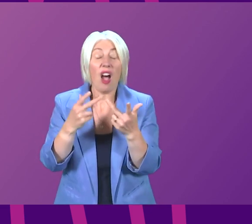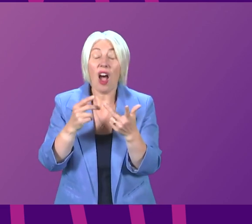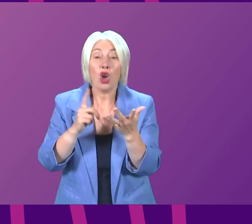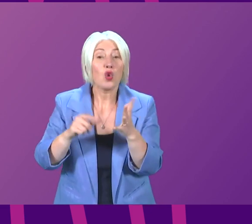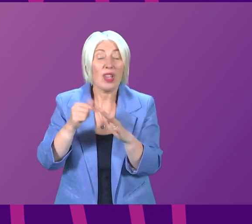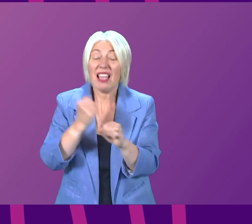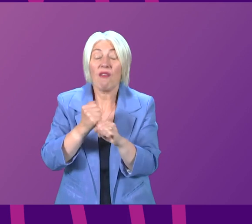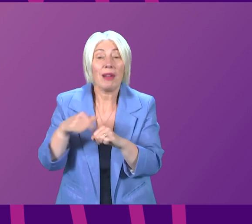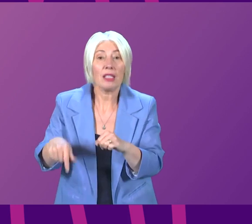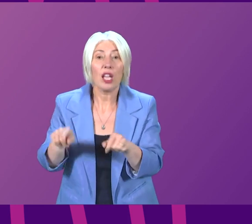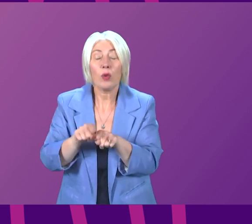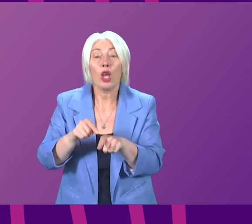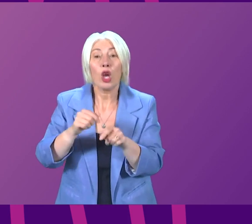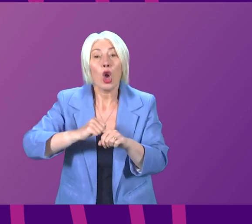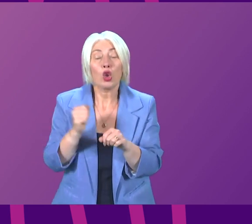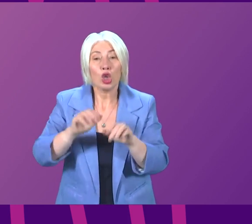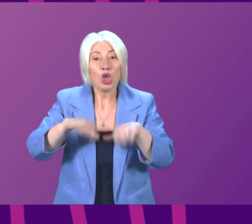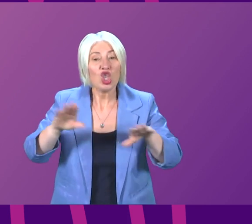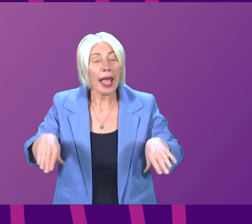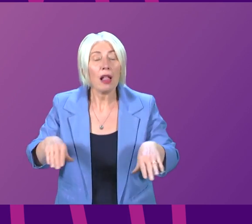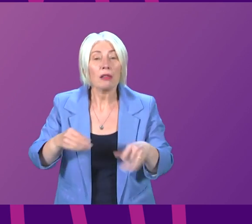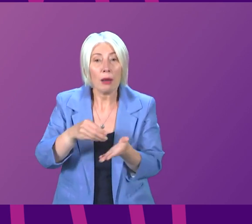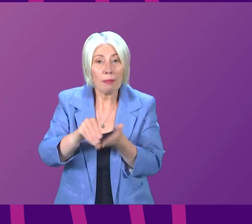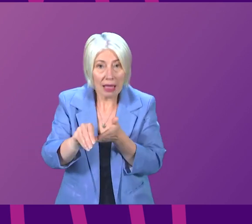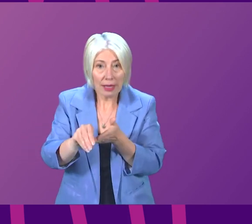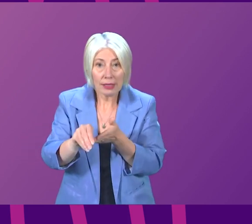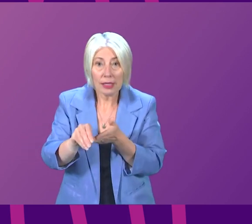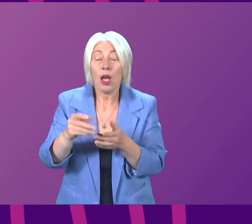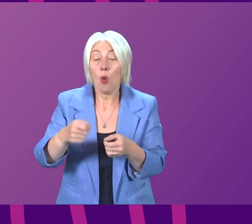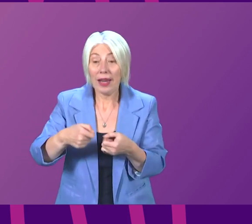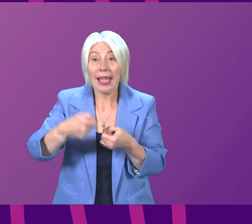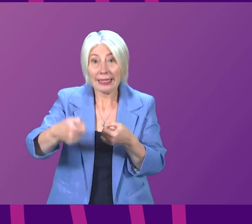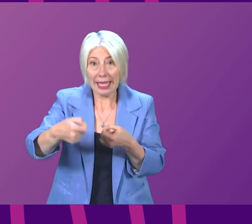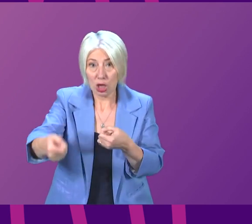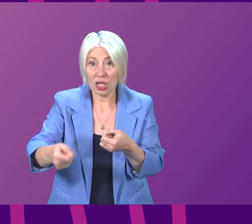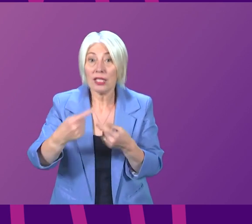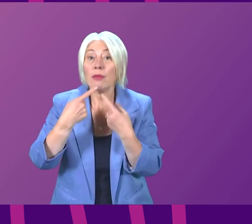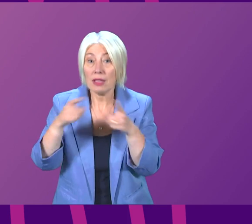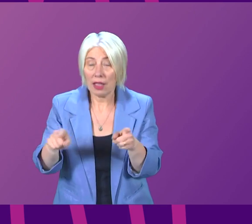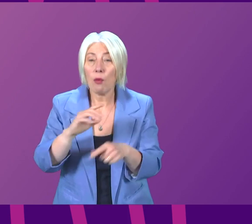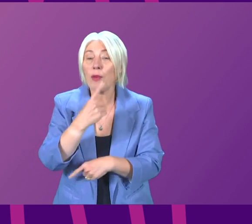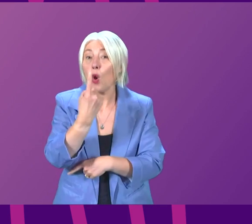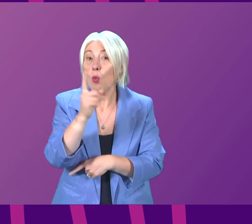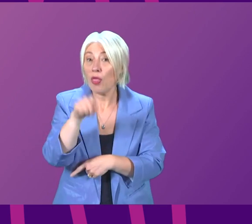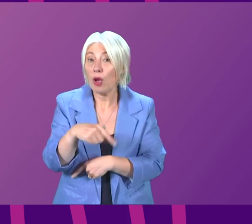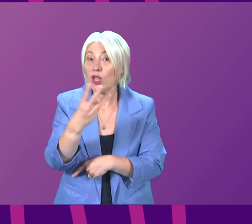payment, once the extensions announced earlier this week take effect, that will deliver £1,300 in support